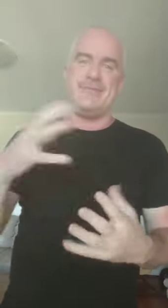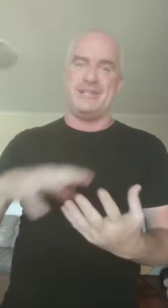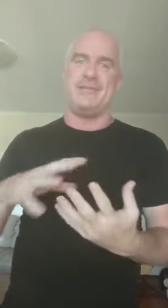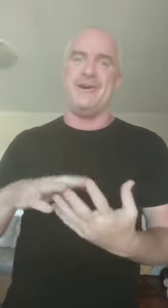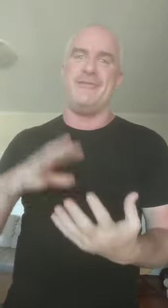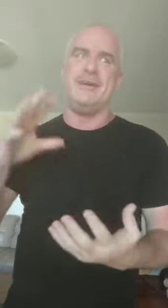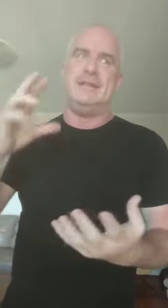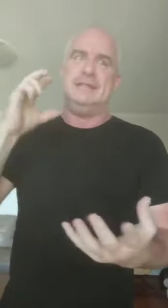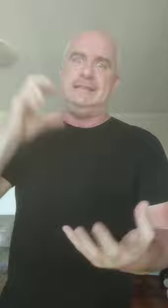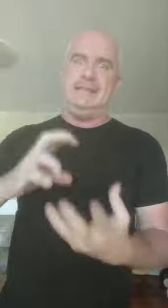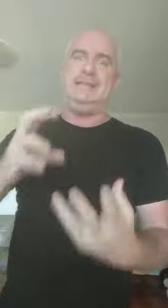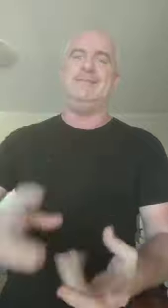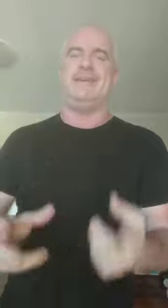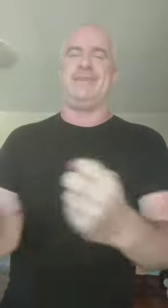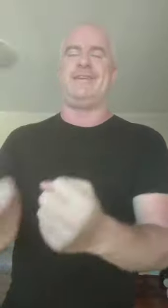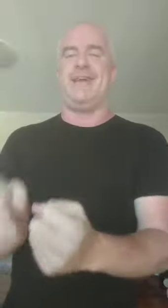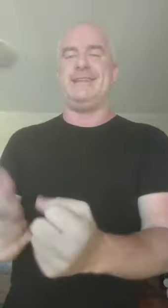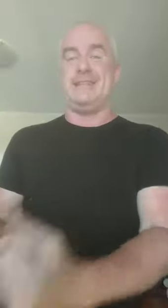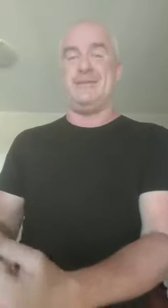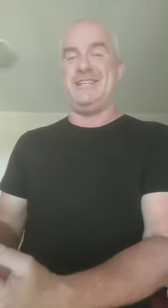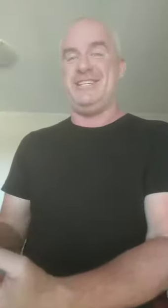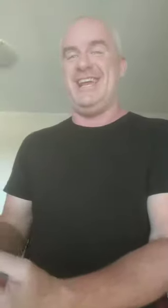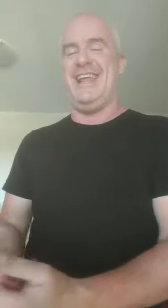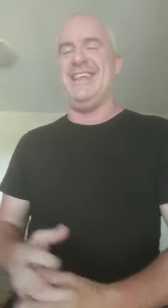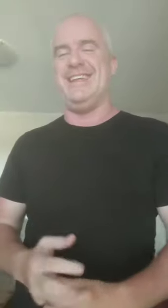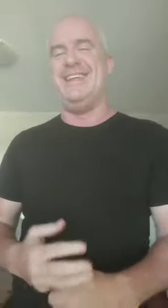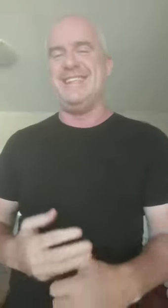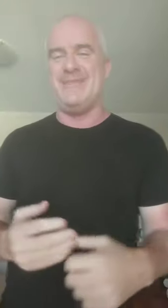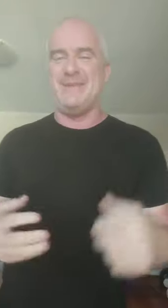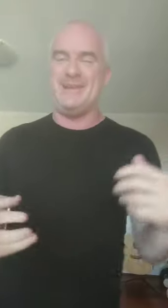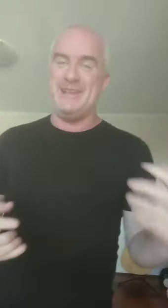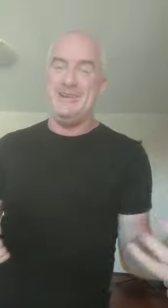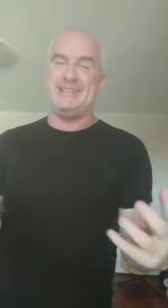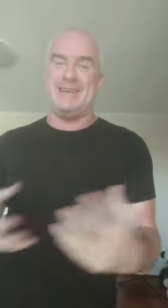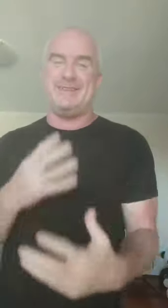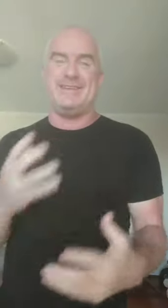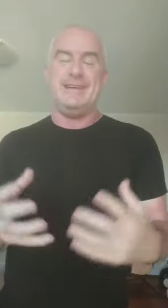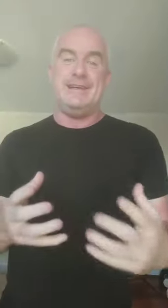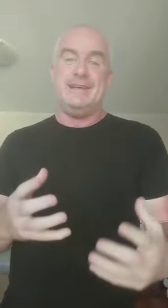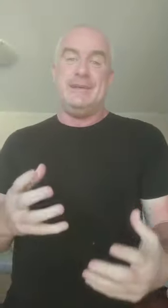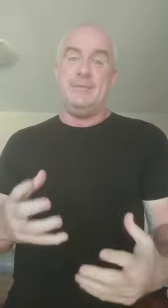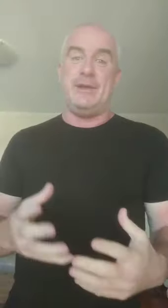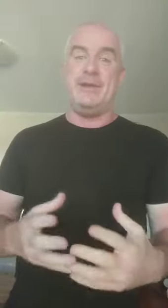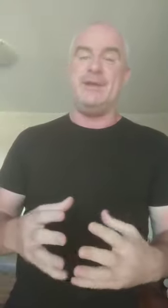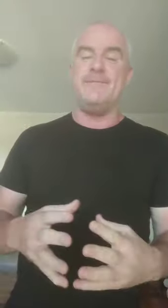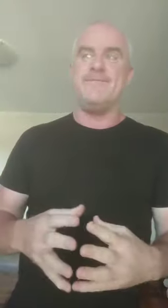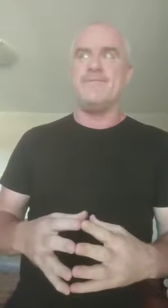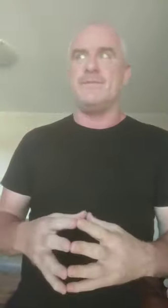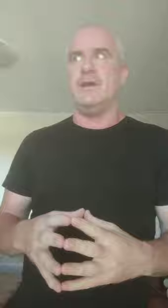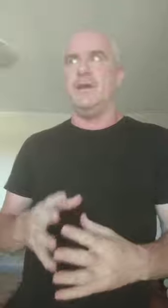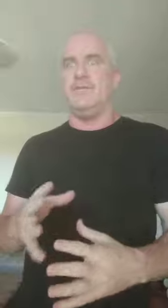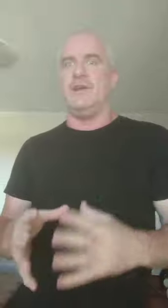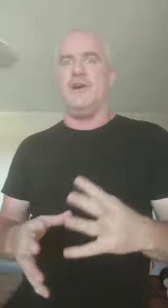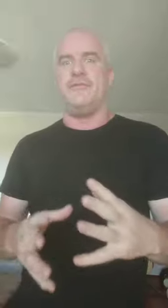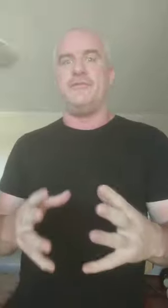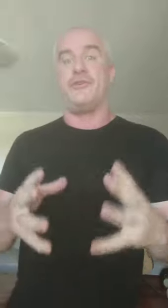the pressure of, oh, what if I create something shit? And then the people who don't seem to be living a life of